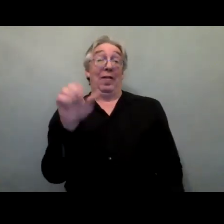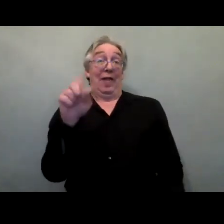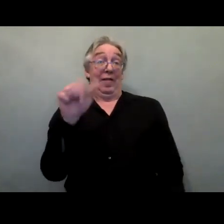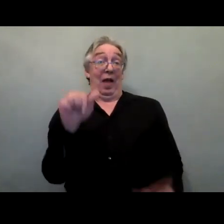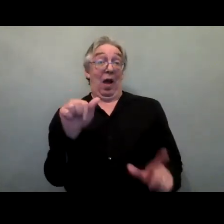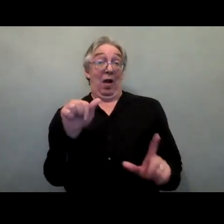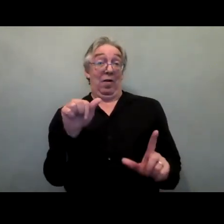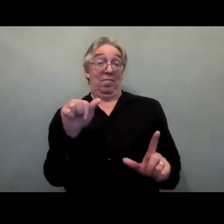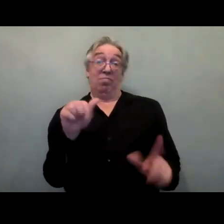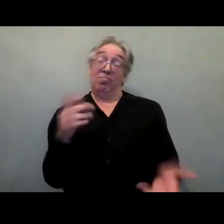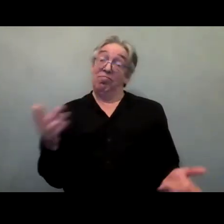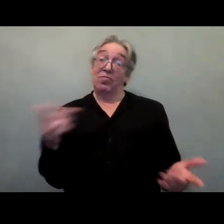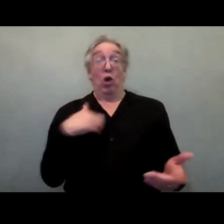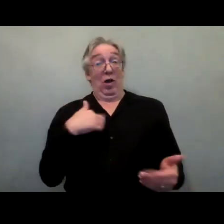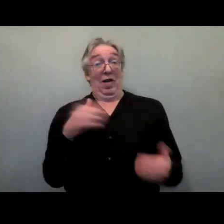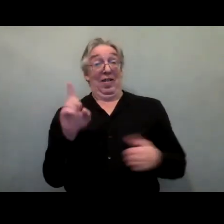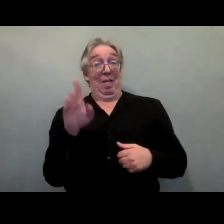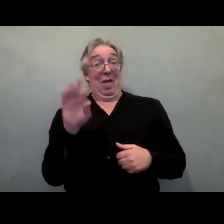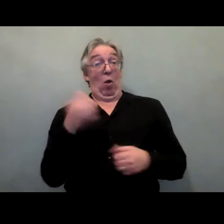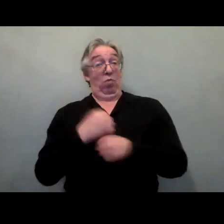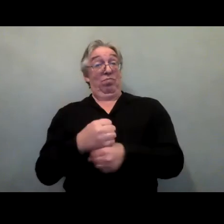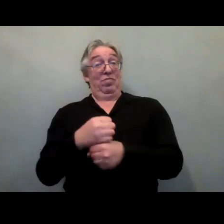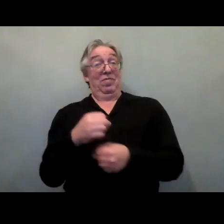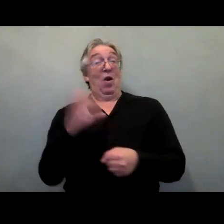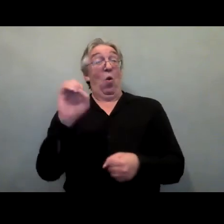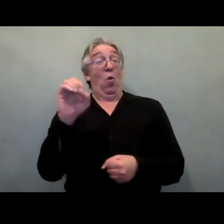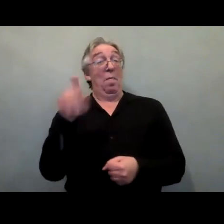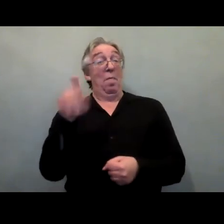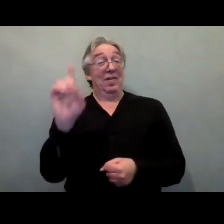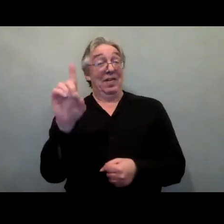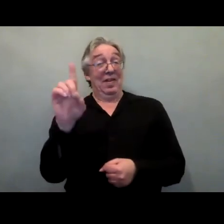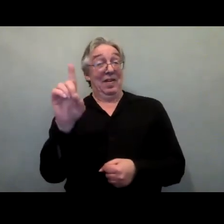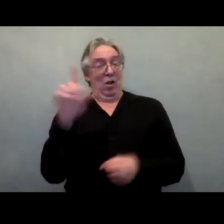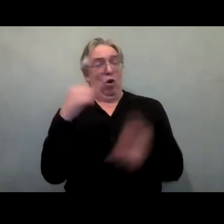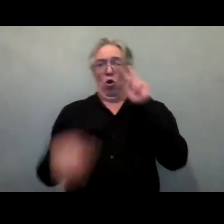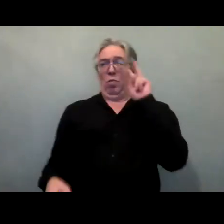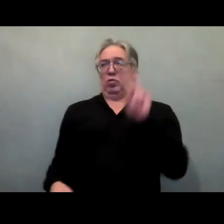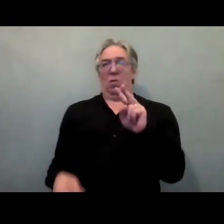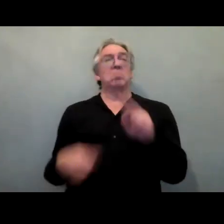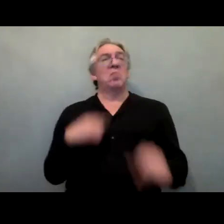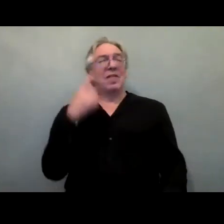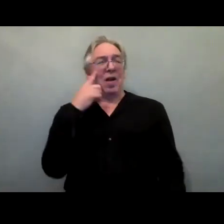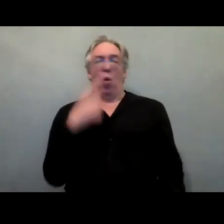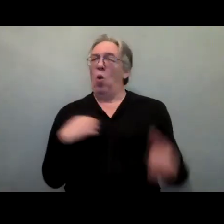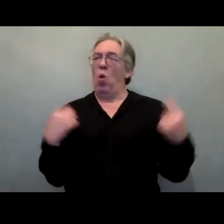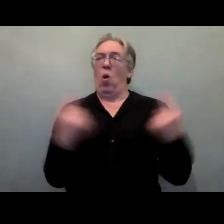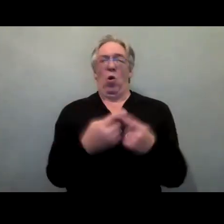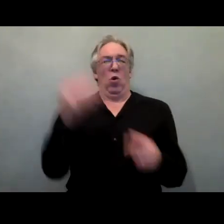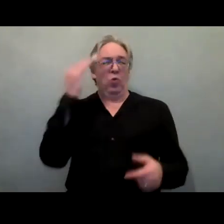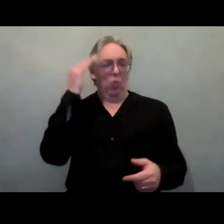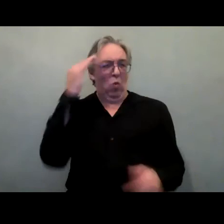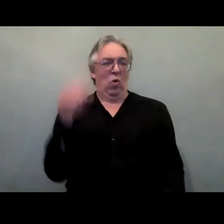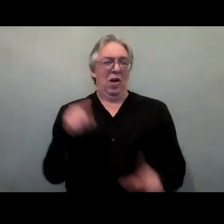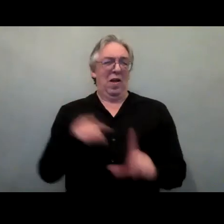perspective, I think it's clear that we have pretty much all realized how important data is for persons with